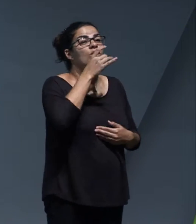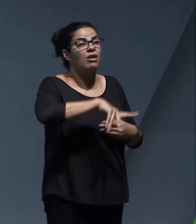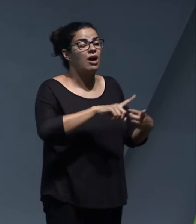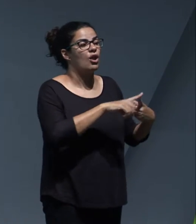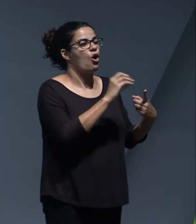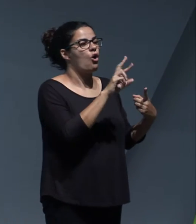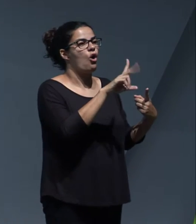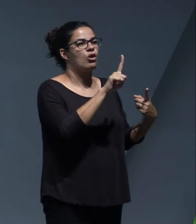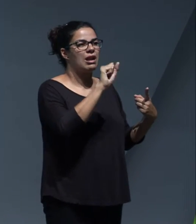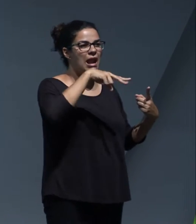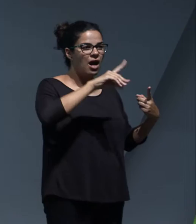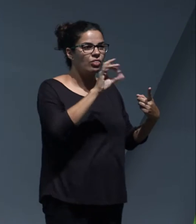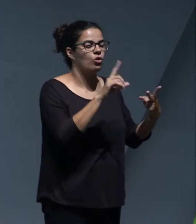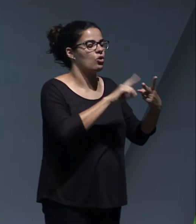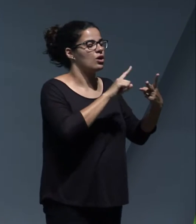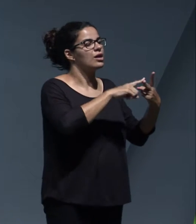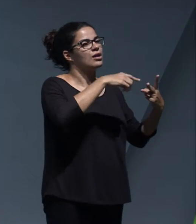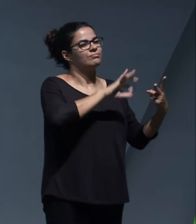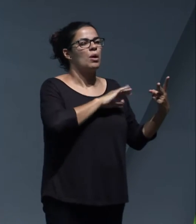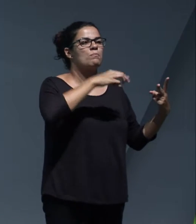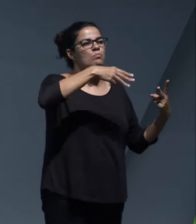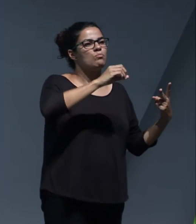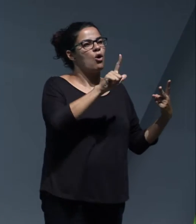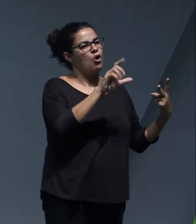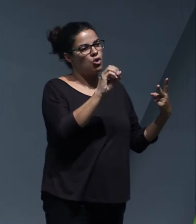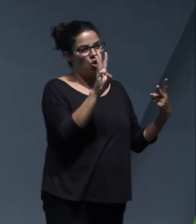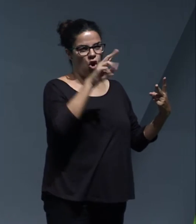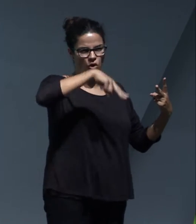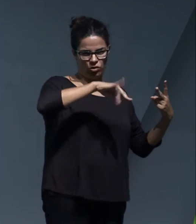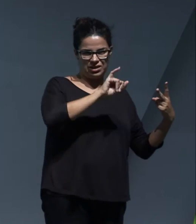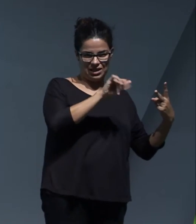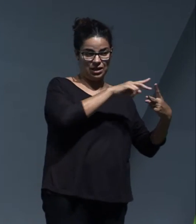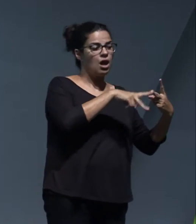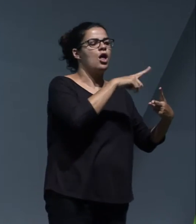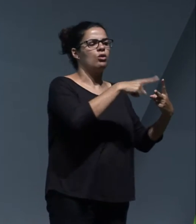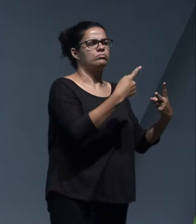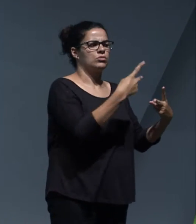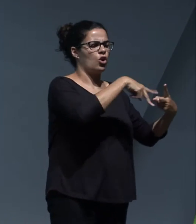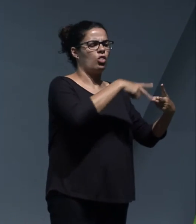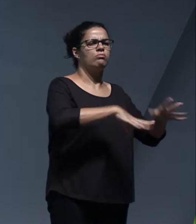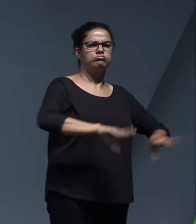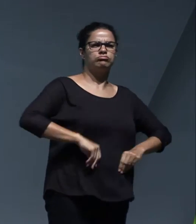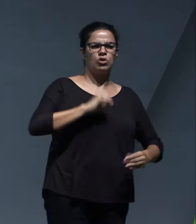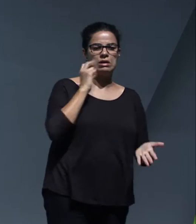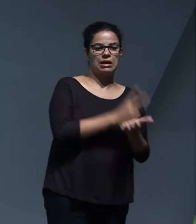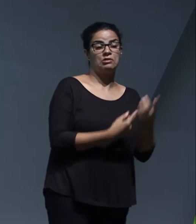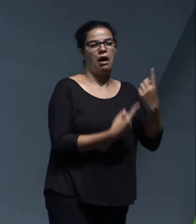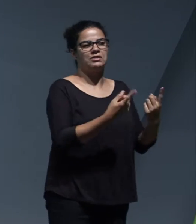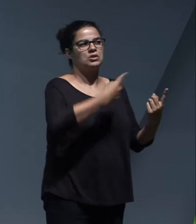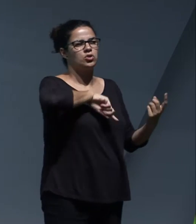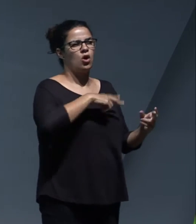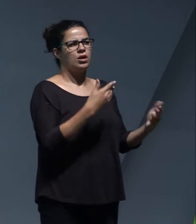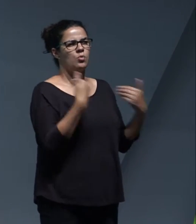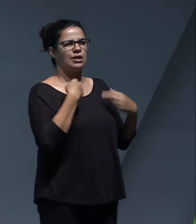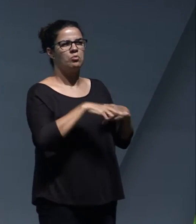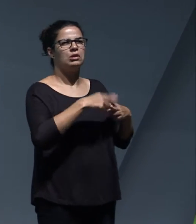Orlando and Alejandro Molovny, who picked up this gauntlet because they were the politicians in charge